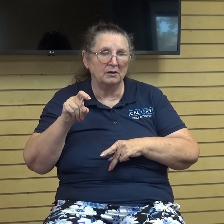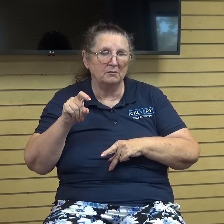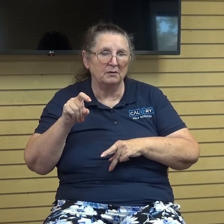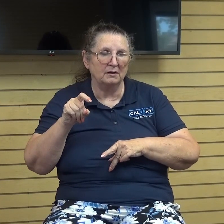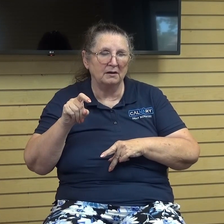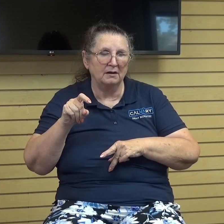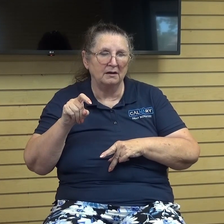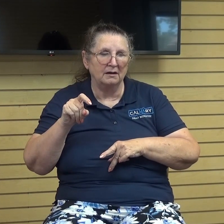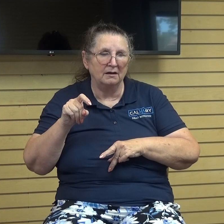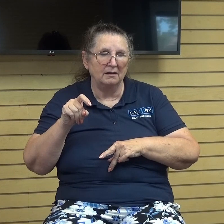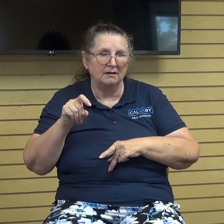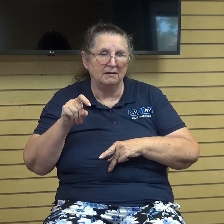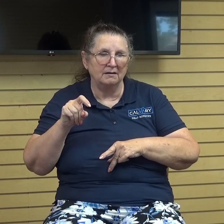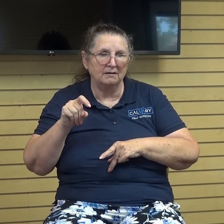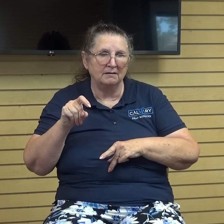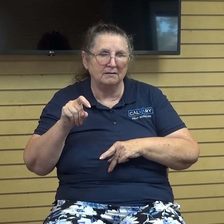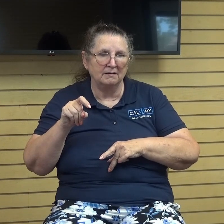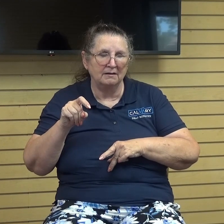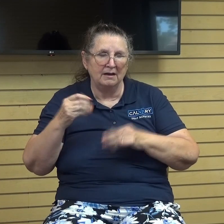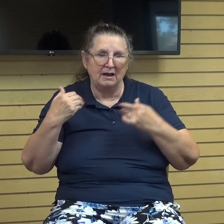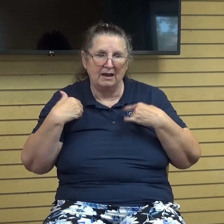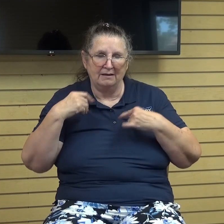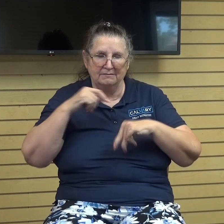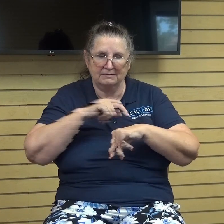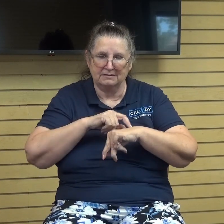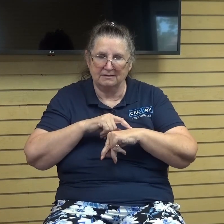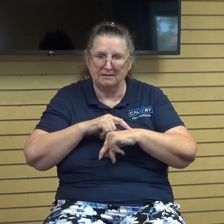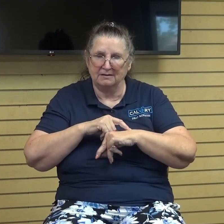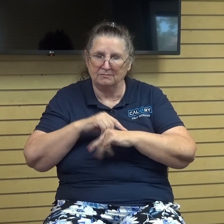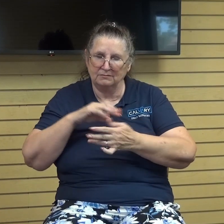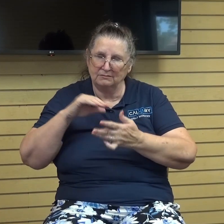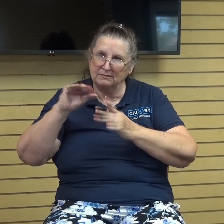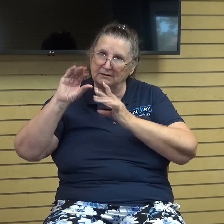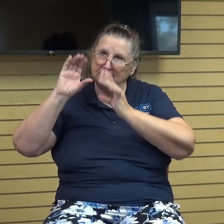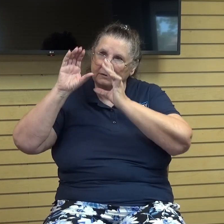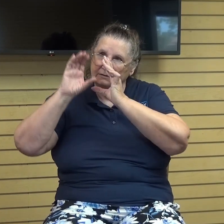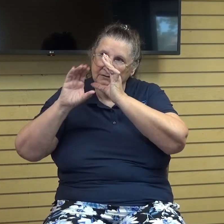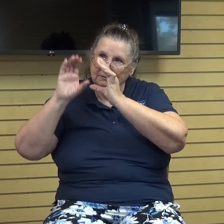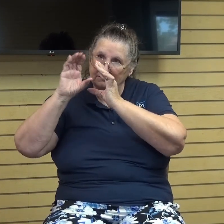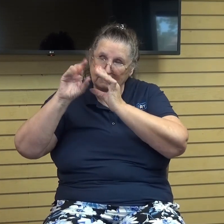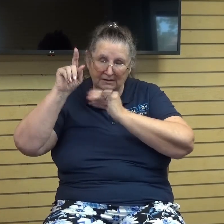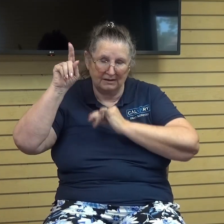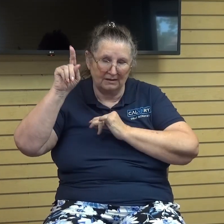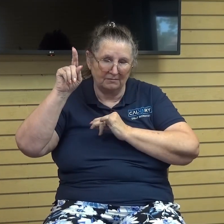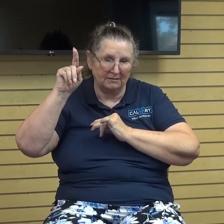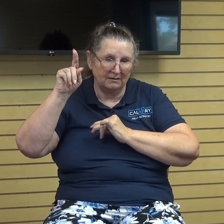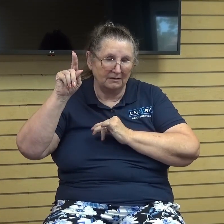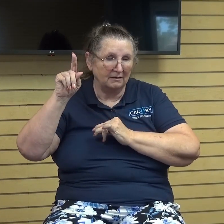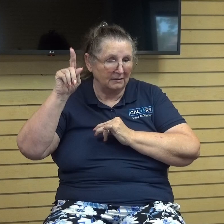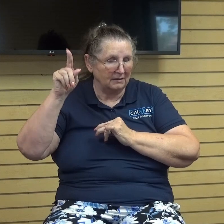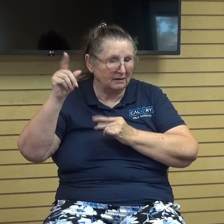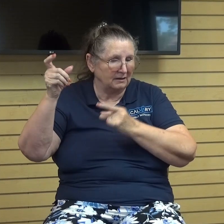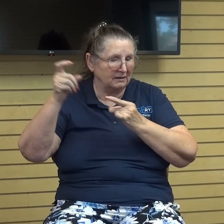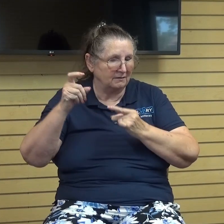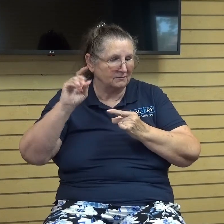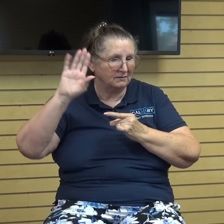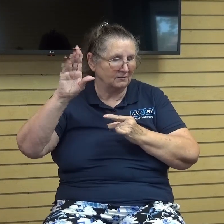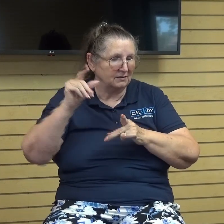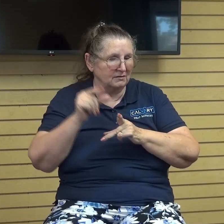and cultivate that relationship he does not leave himself unknown he gives us his word and his